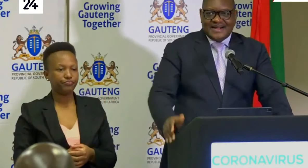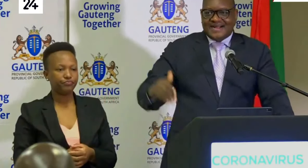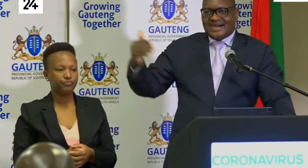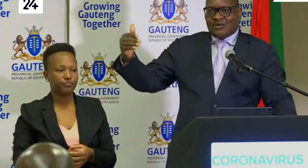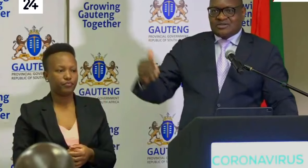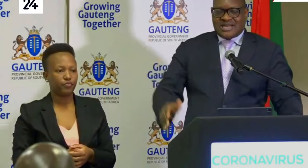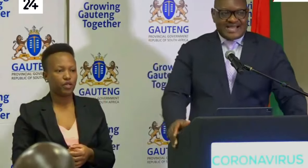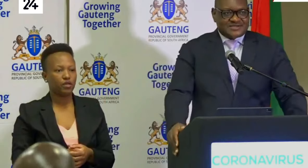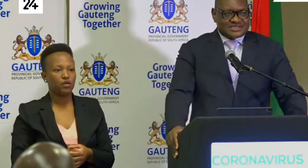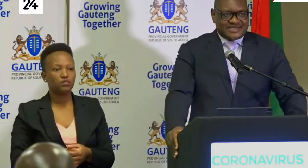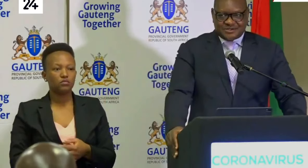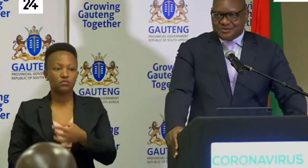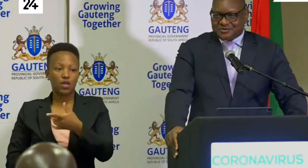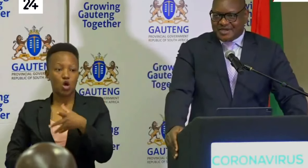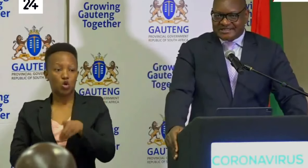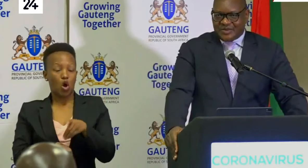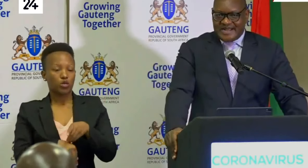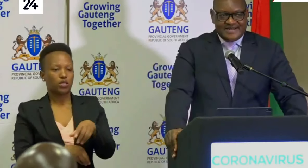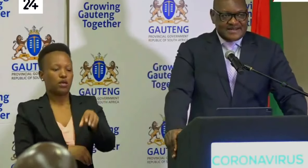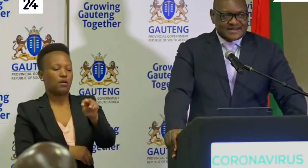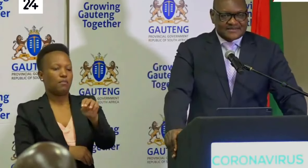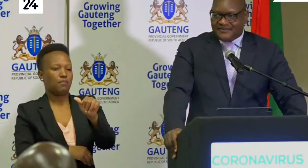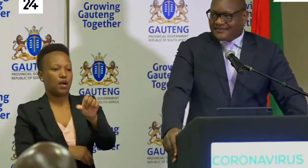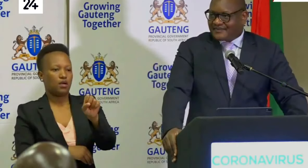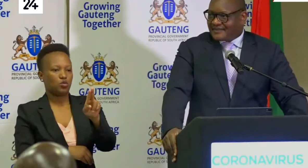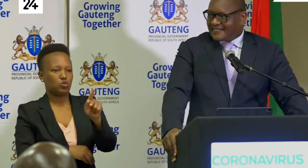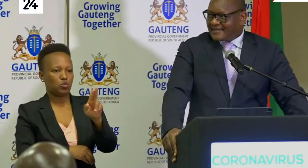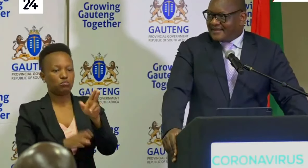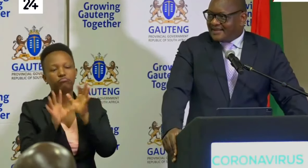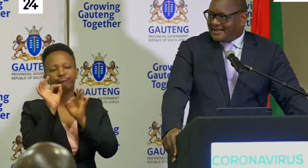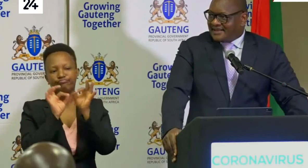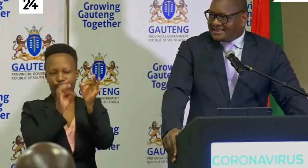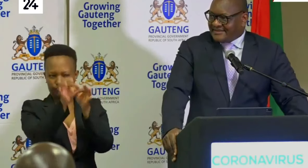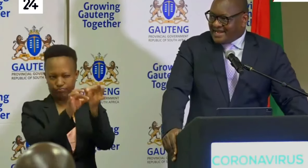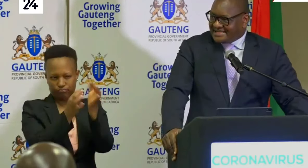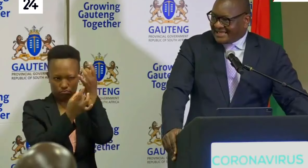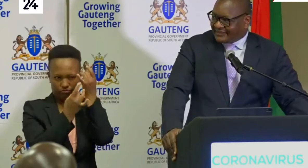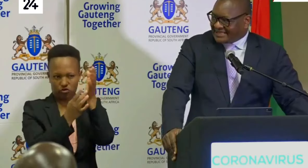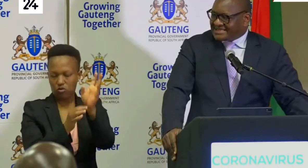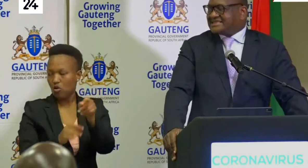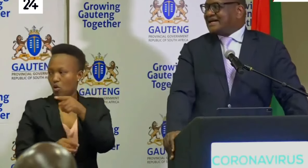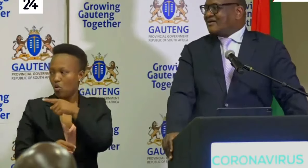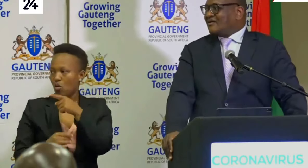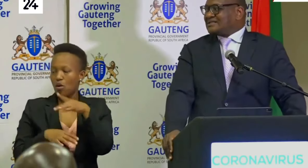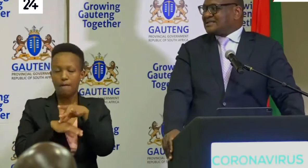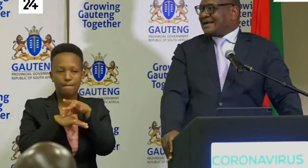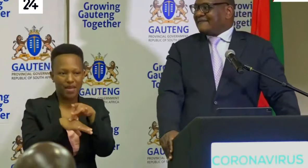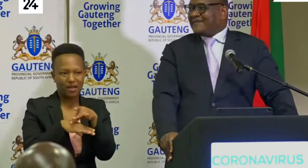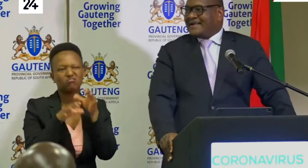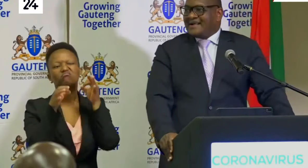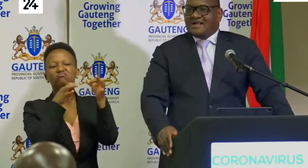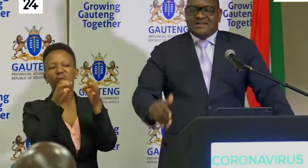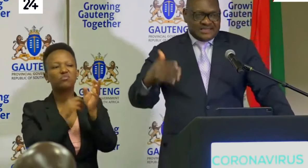I would like Dr. Masuku to explain as a medical practitioner what